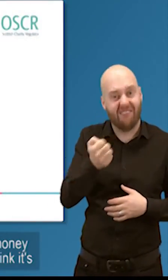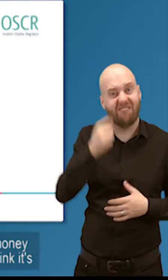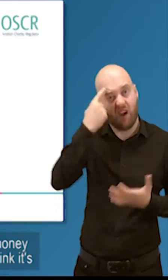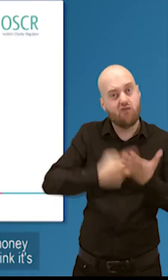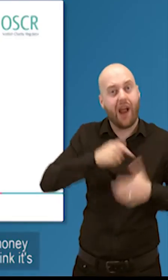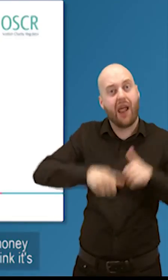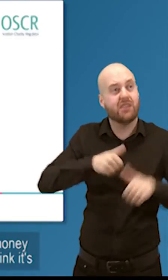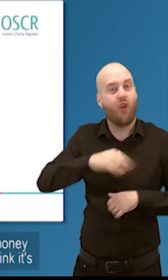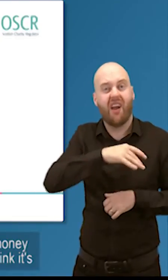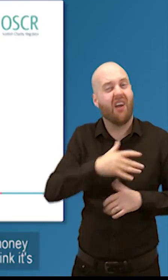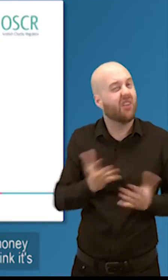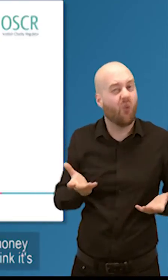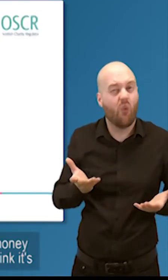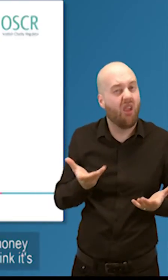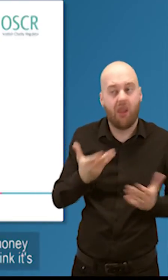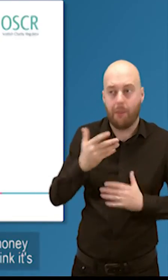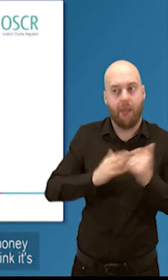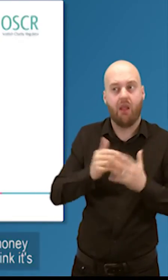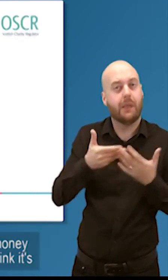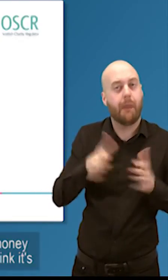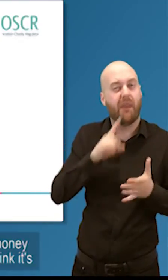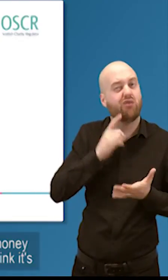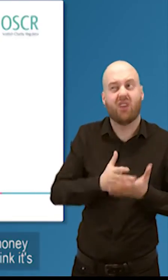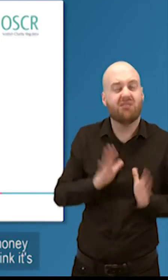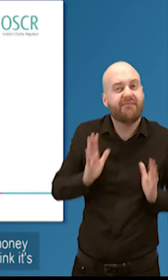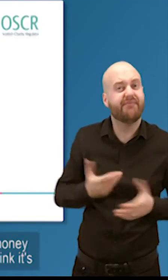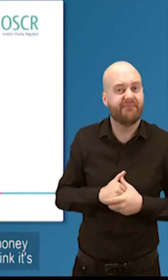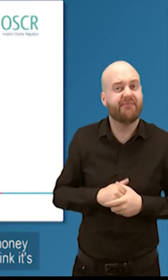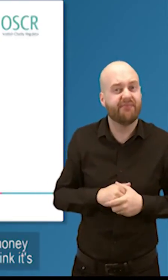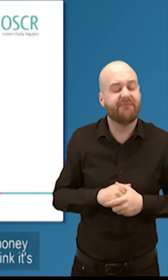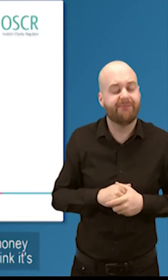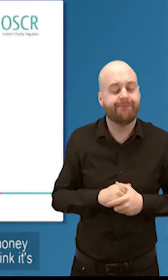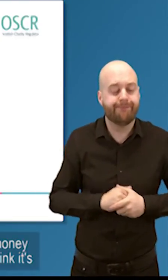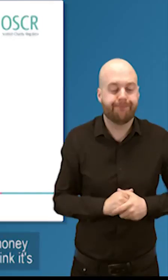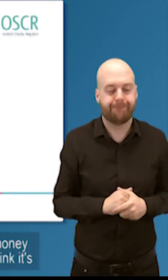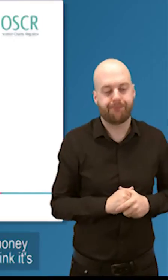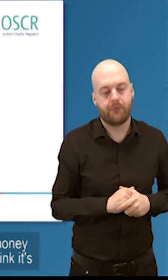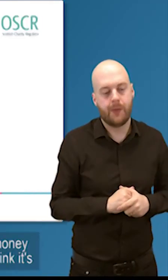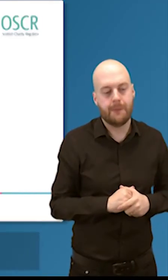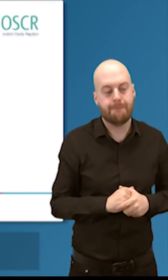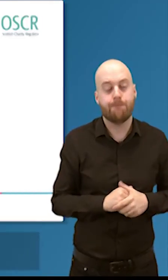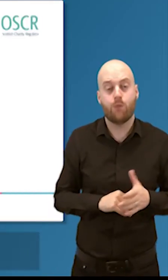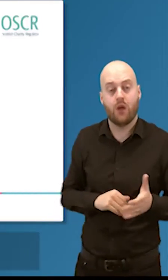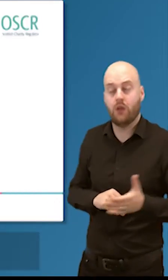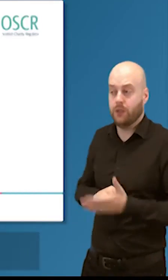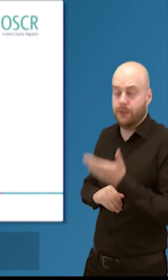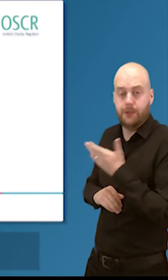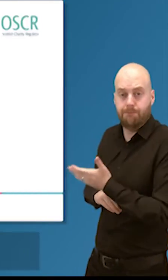they they can have absolute faith obviously that any money they're putting in it's going to be spent where that where they think it's going to be